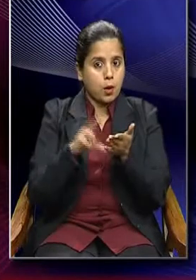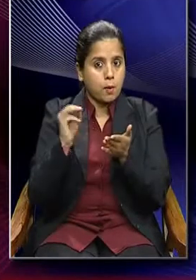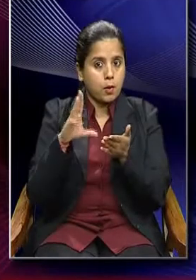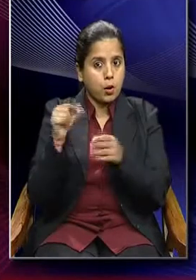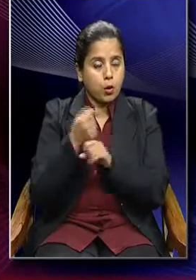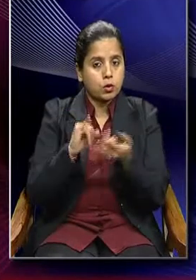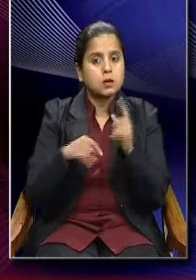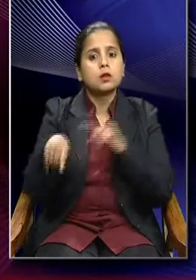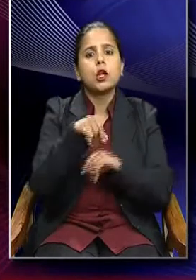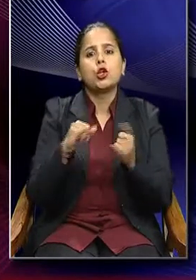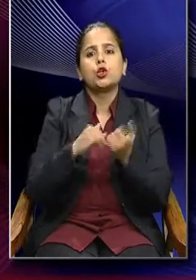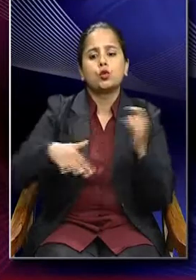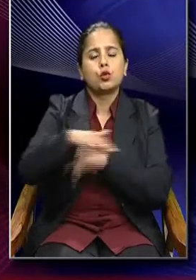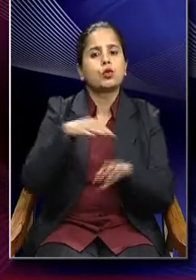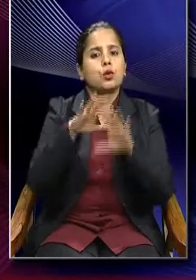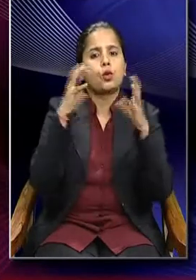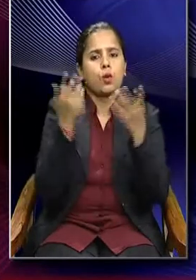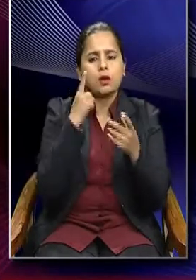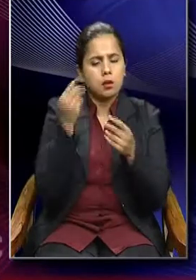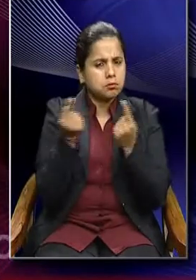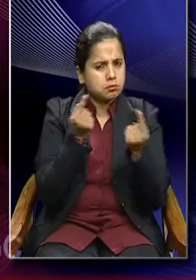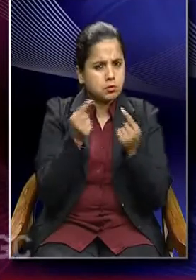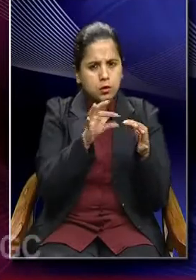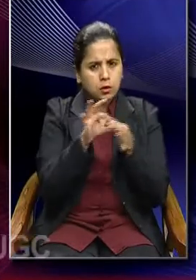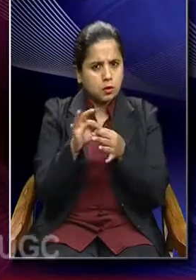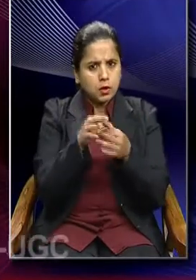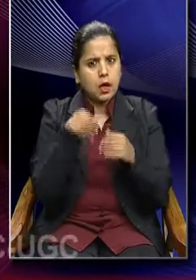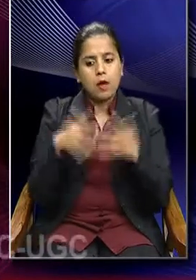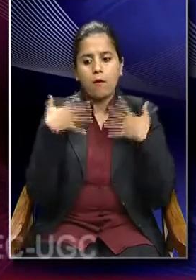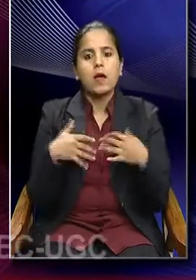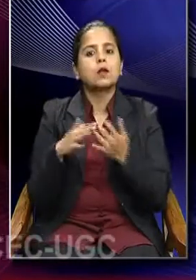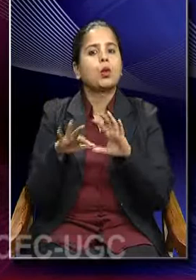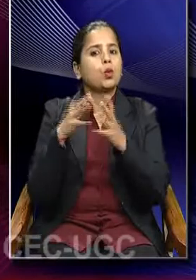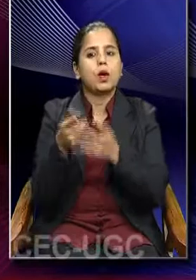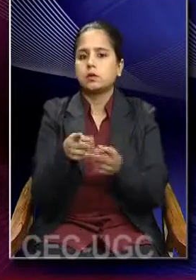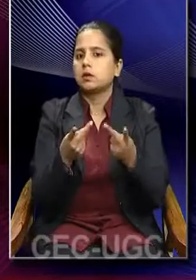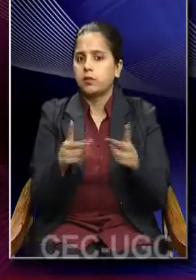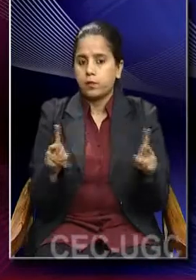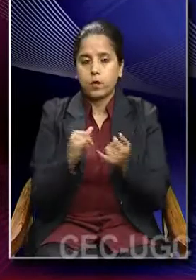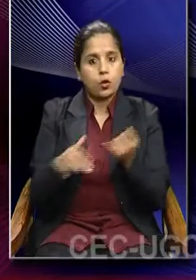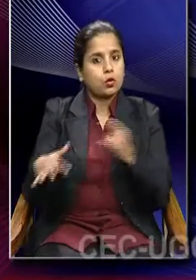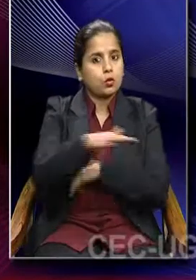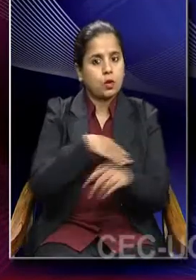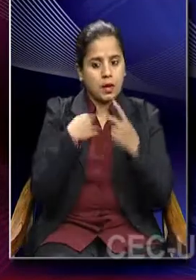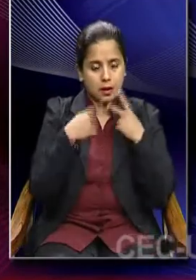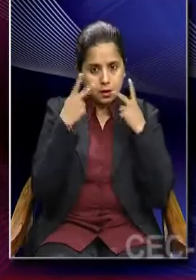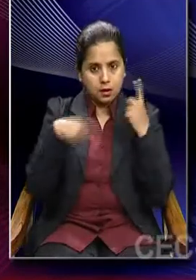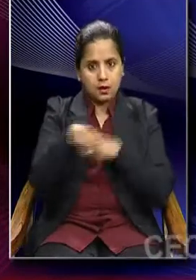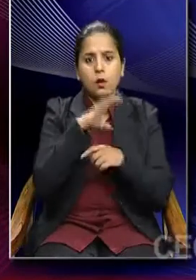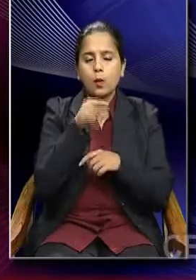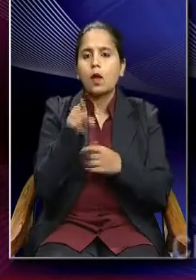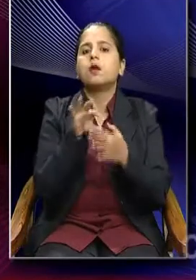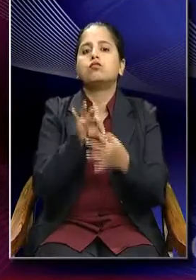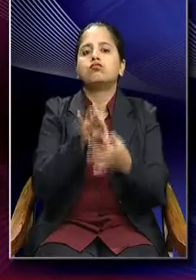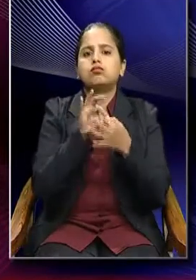world in relative terms than the physical world. The society around us are relative.